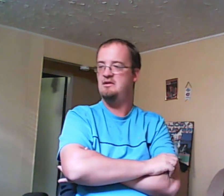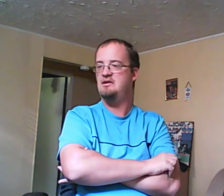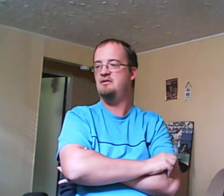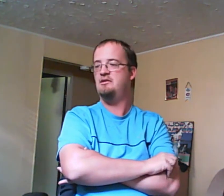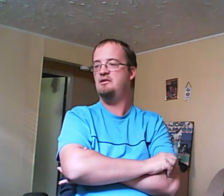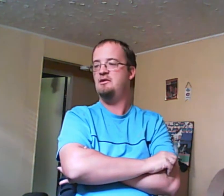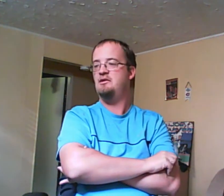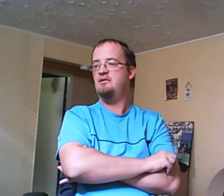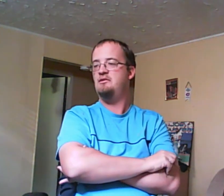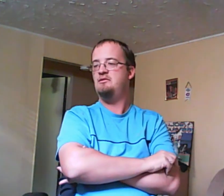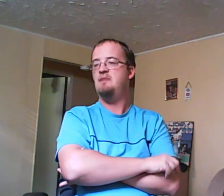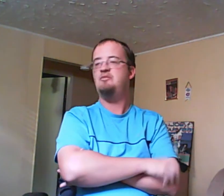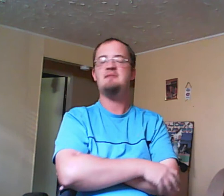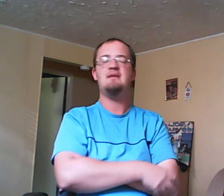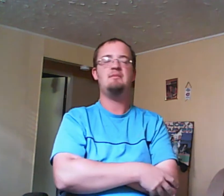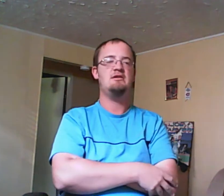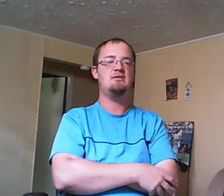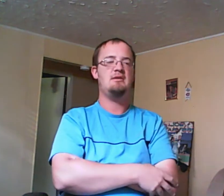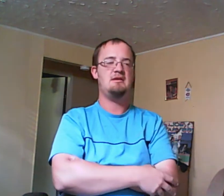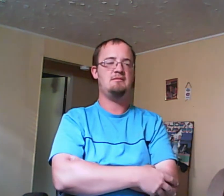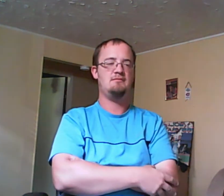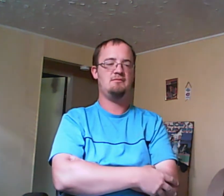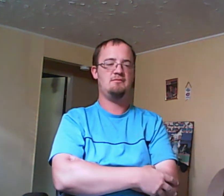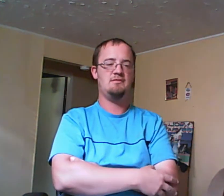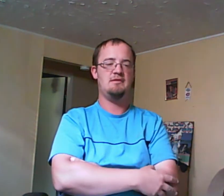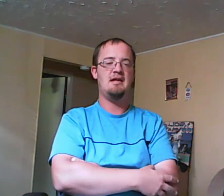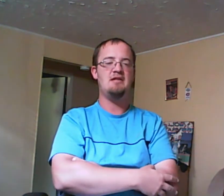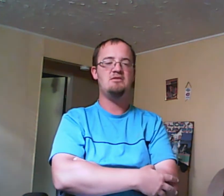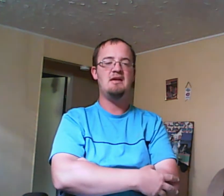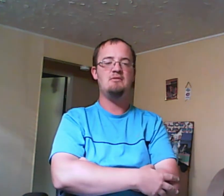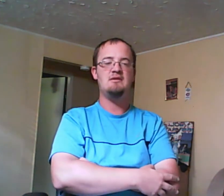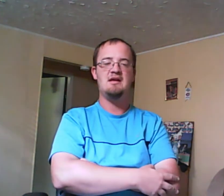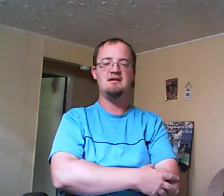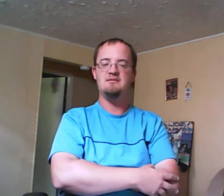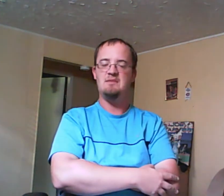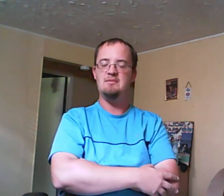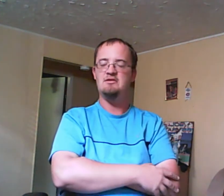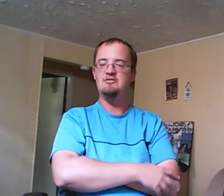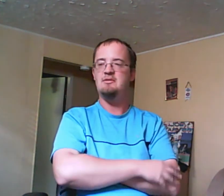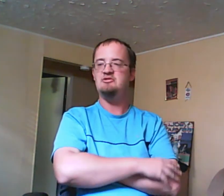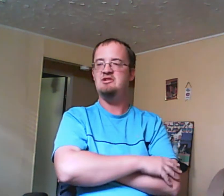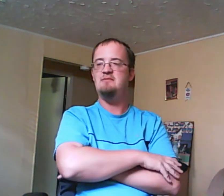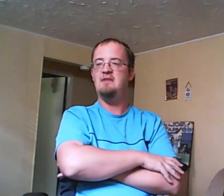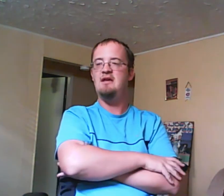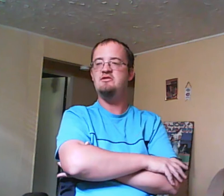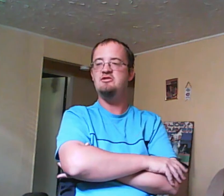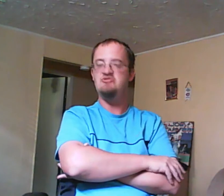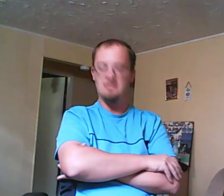now. Not blackmail, but you know what I mean. Esme would get people into trouble. She got Miles into trouble